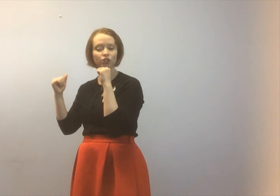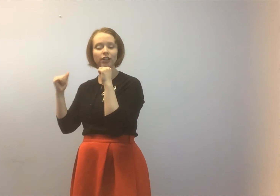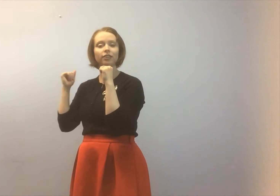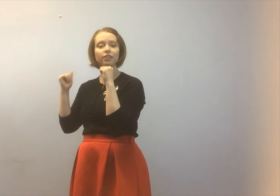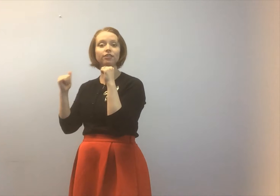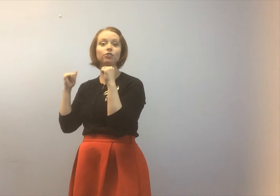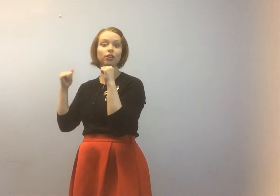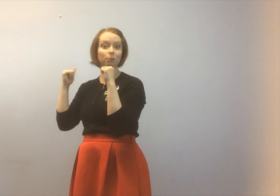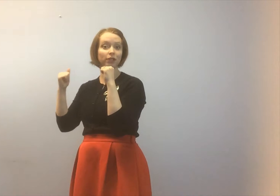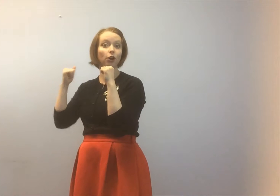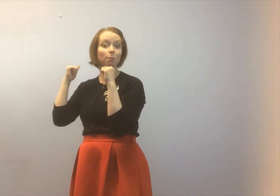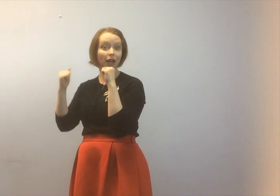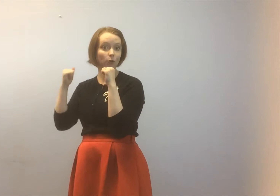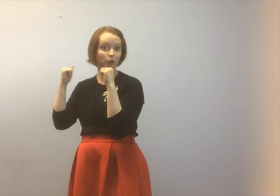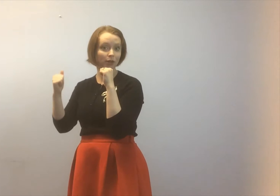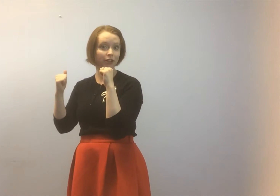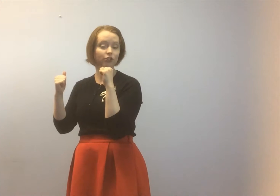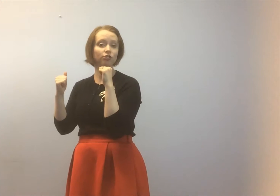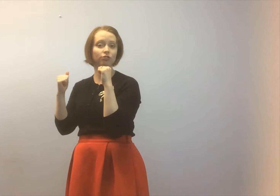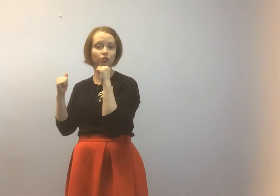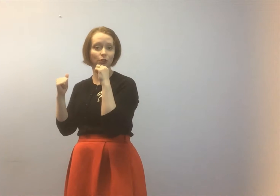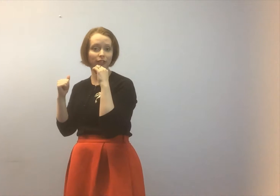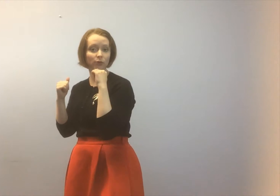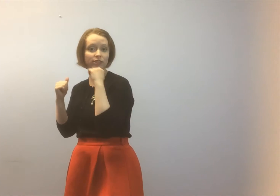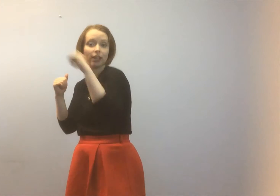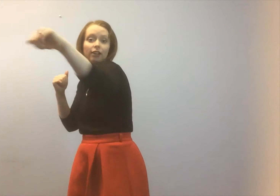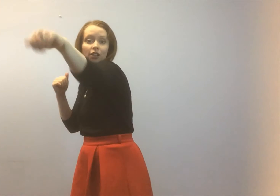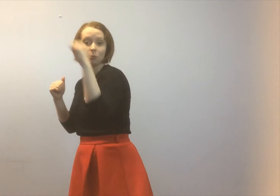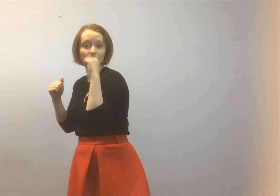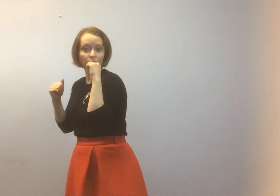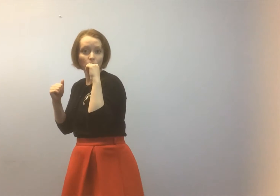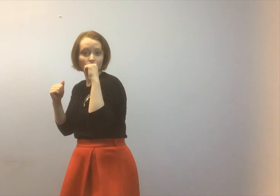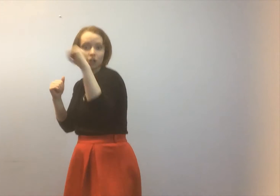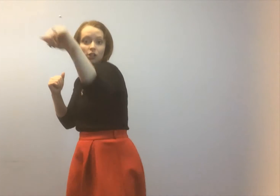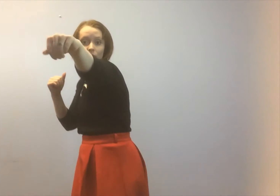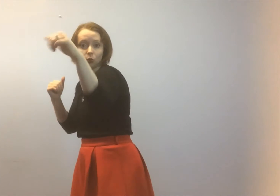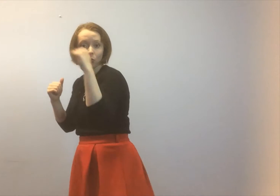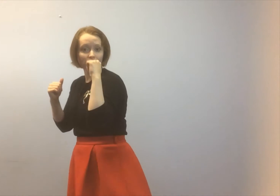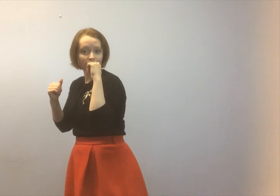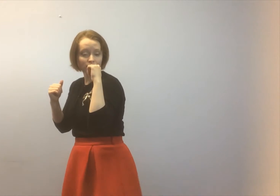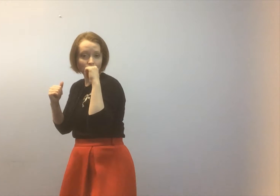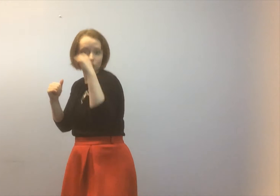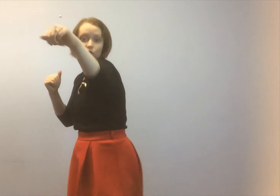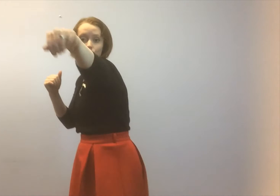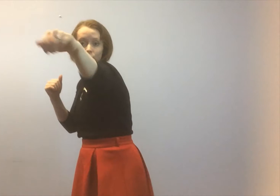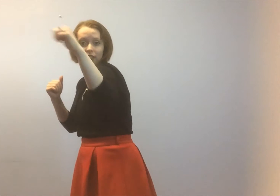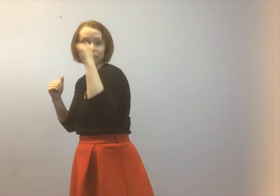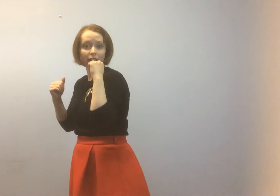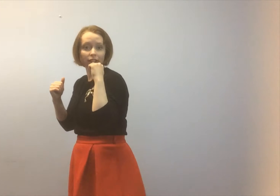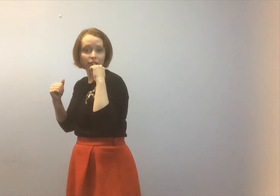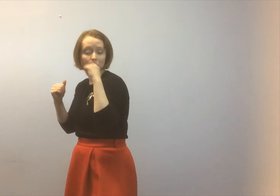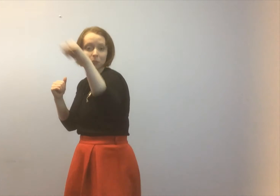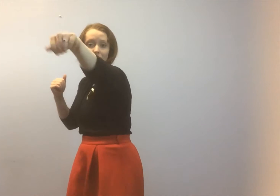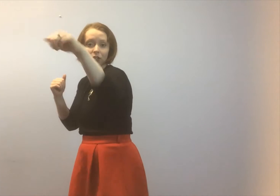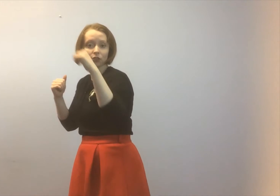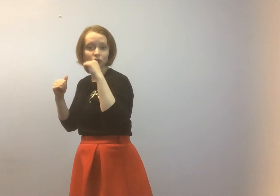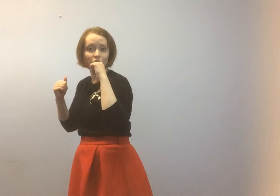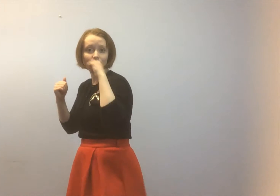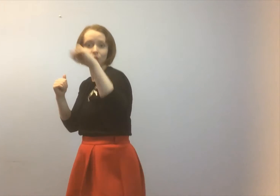this is gonna be our power punch so like we said before the ones are just really kind of keeping people on their toes